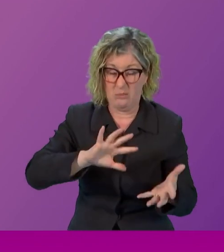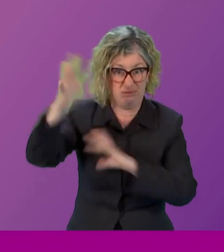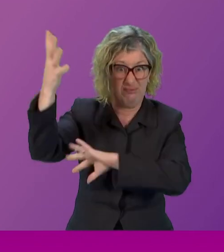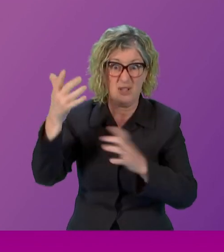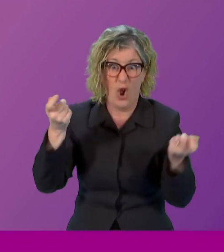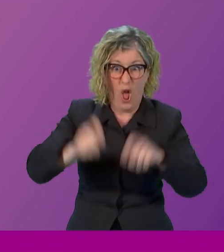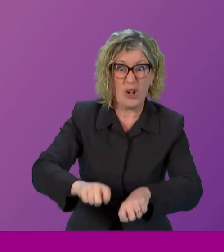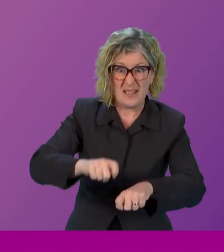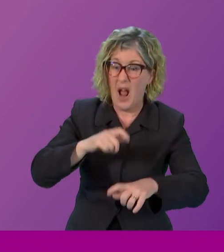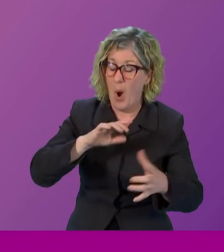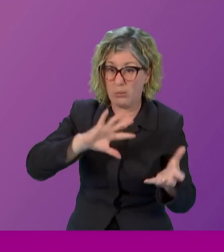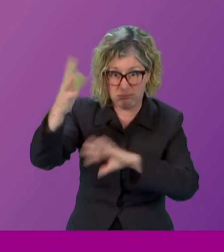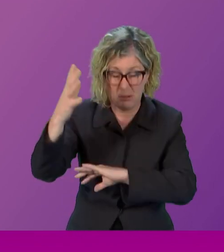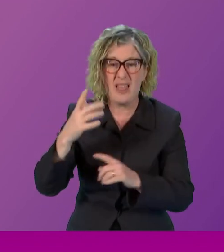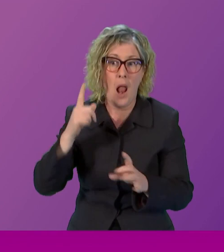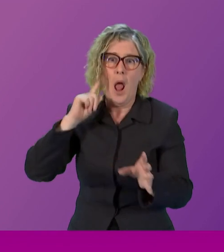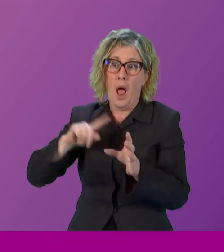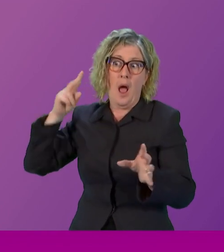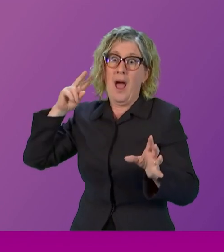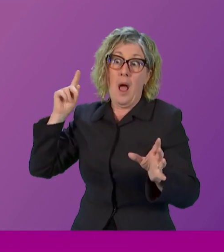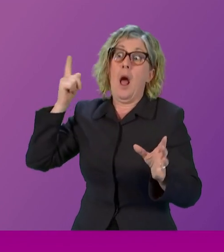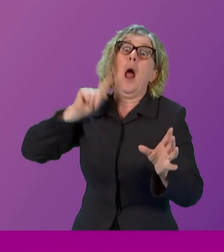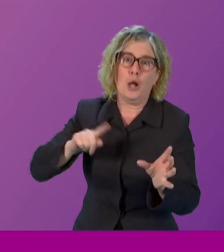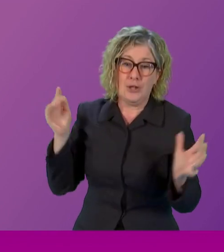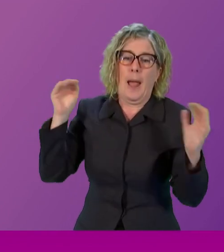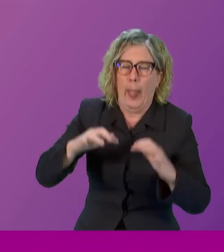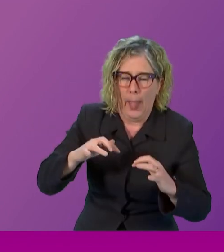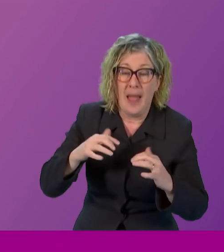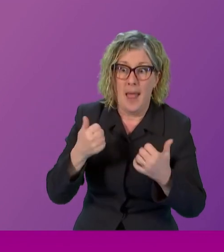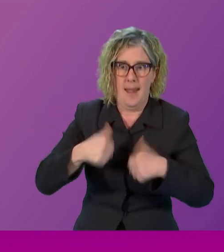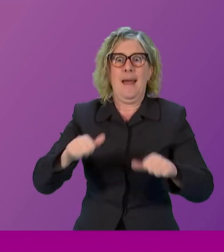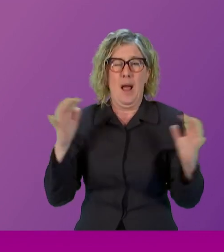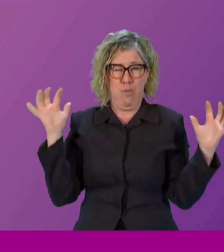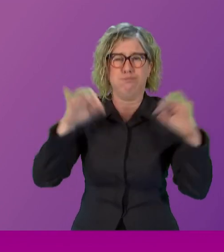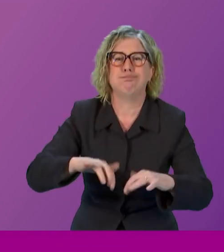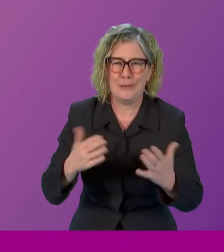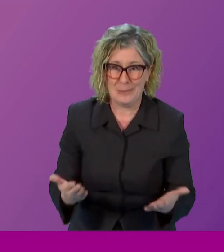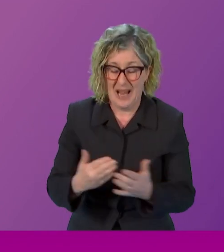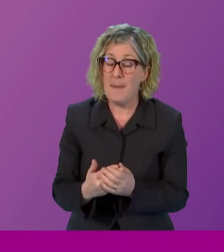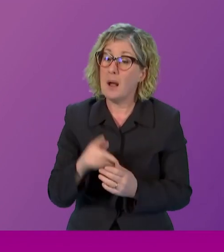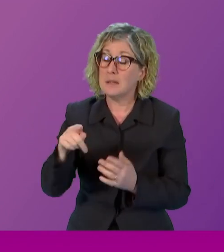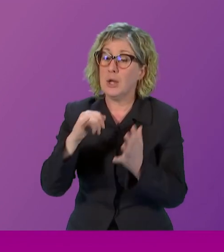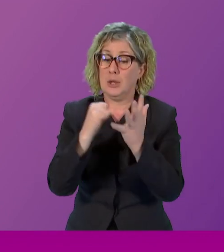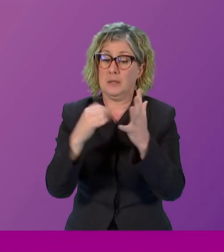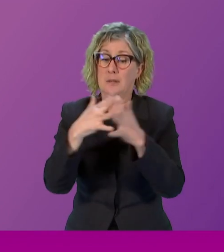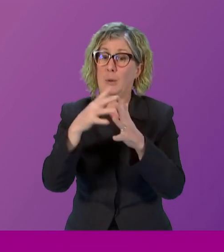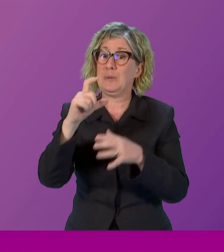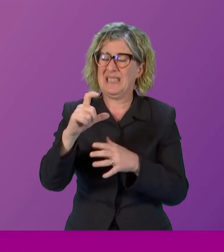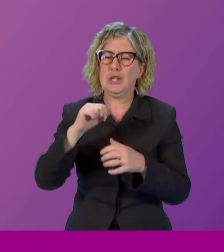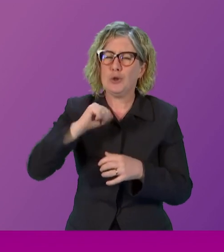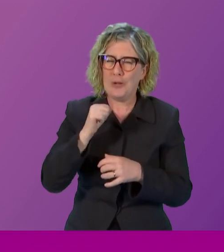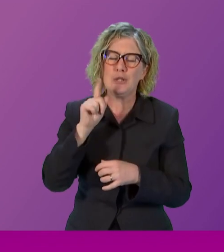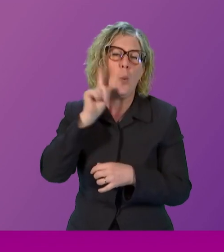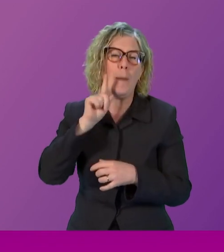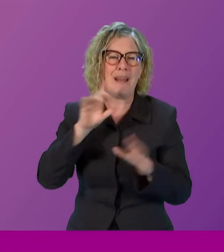special. Another, of course, is that it is 20 years now since the Scottish Women's Convention was established. Established to